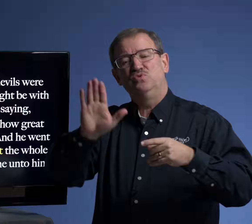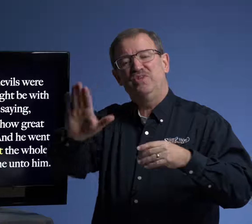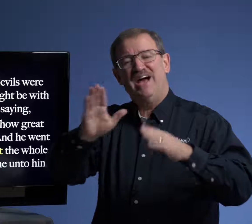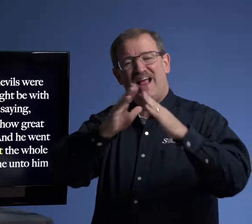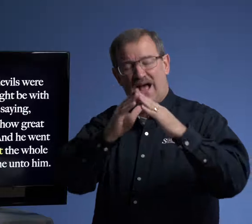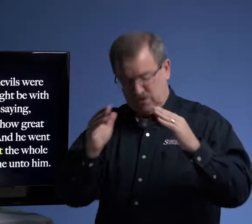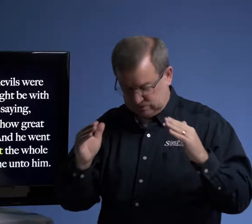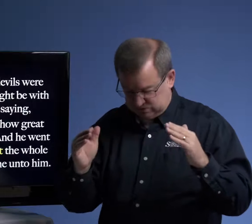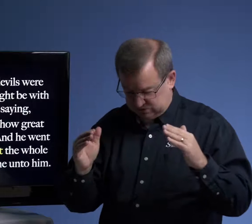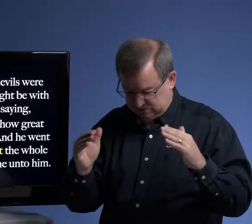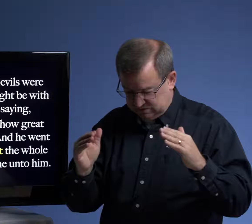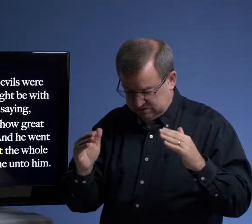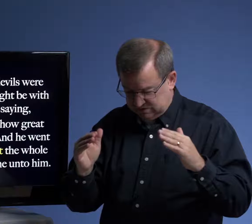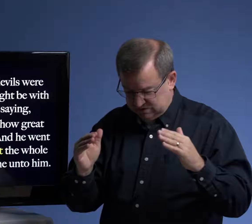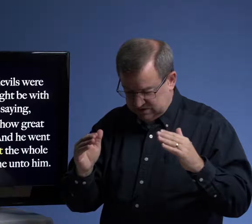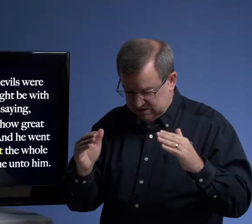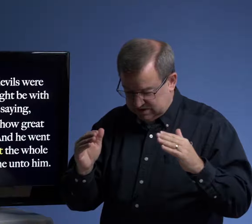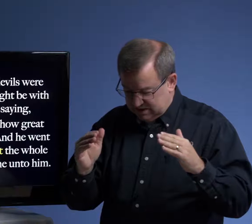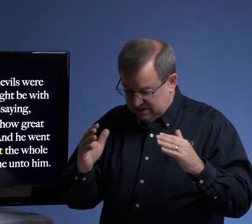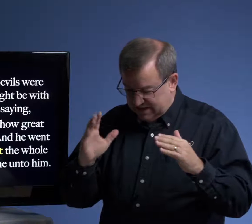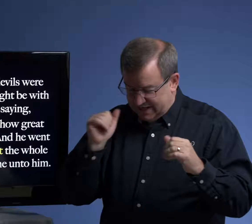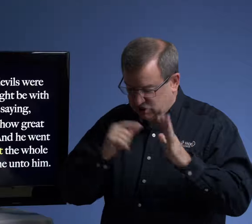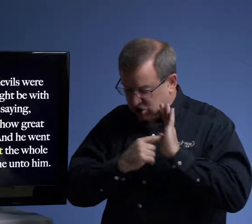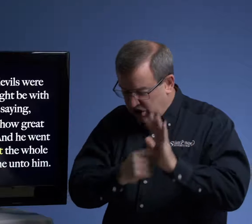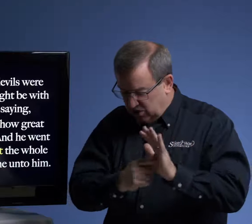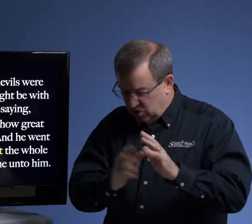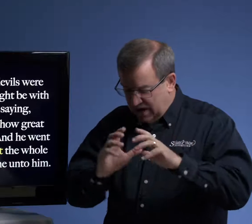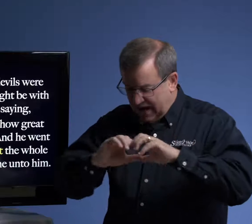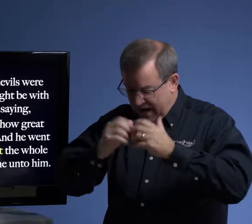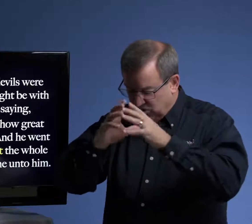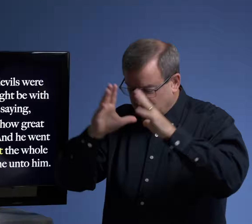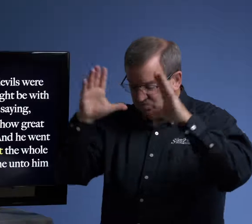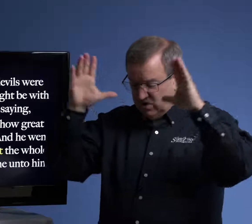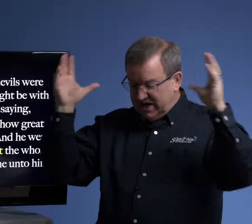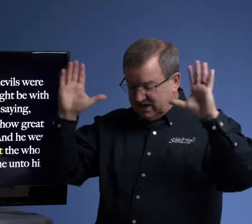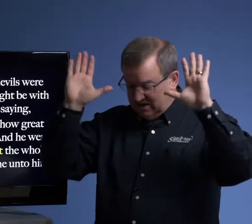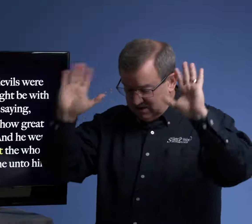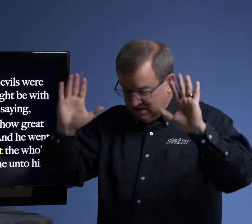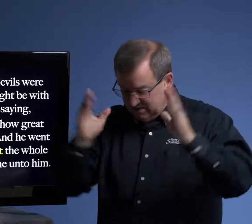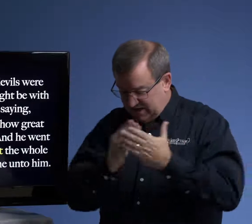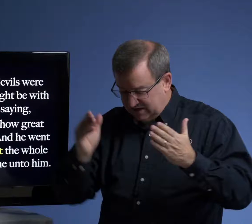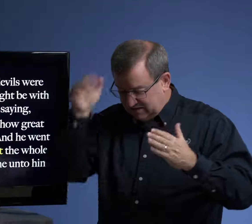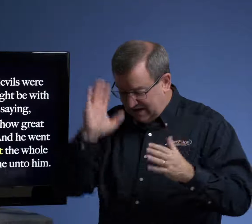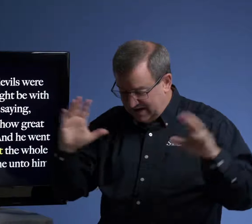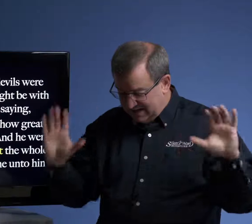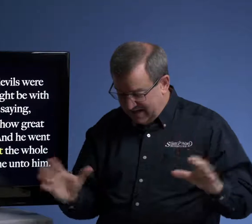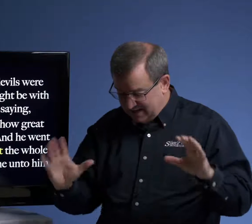thy house and show how great things God hath